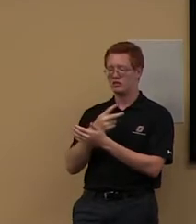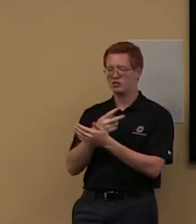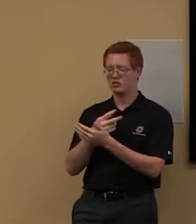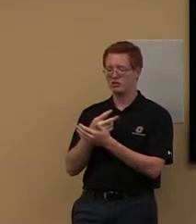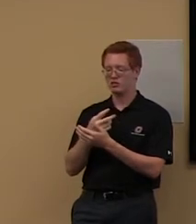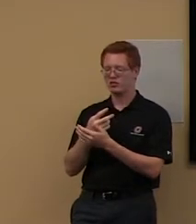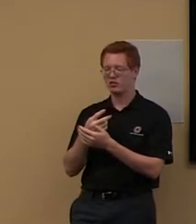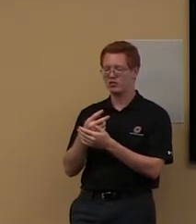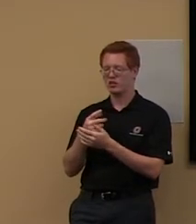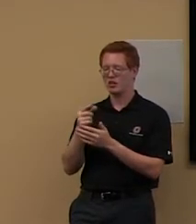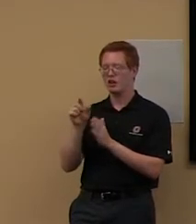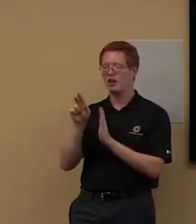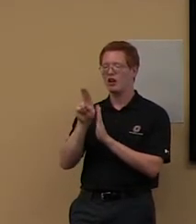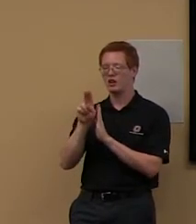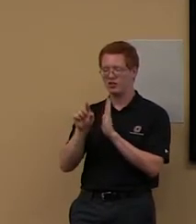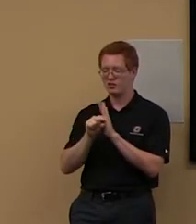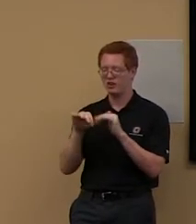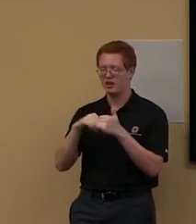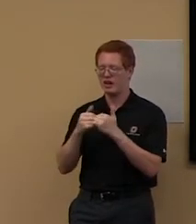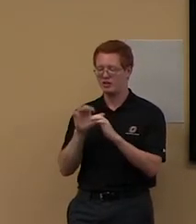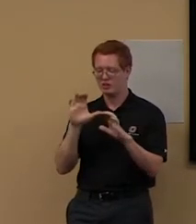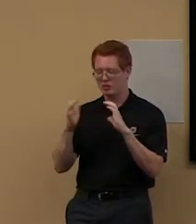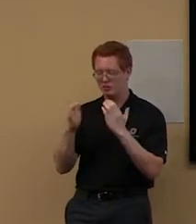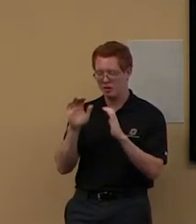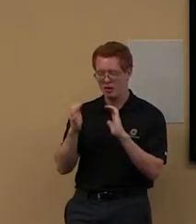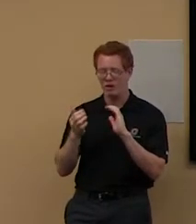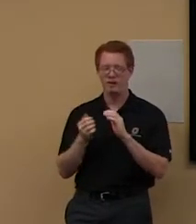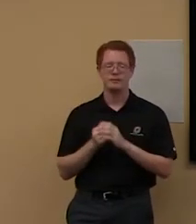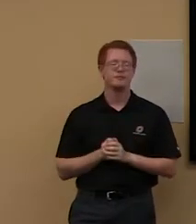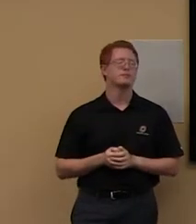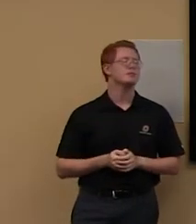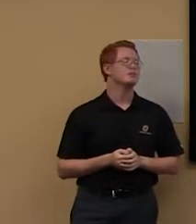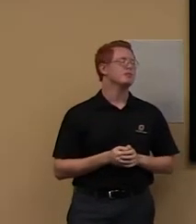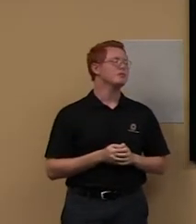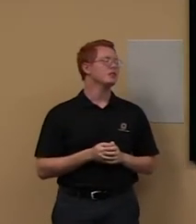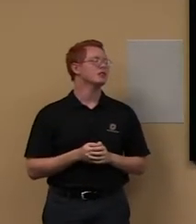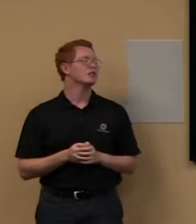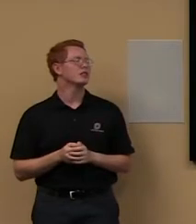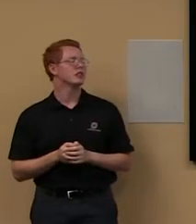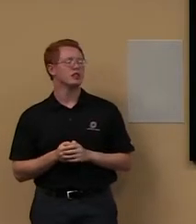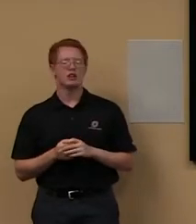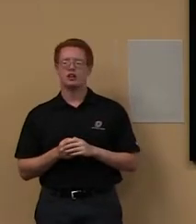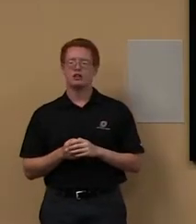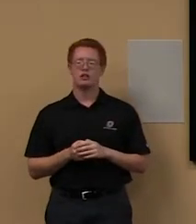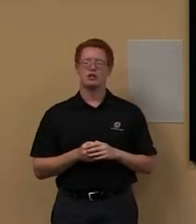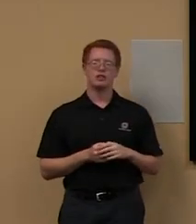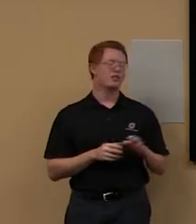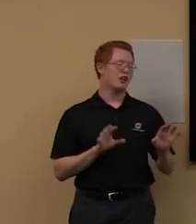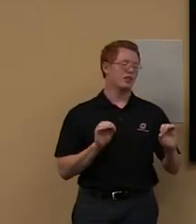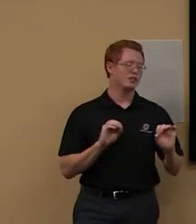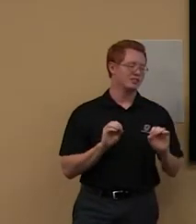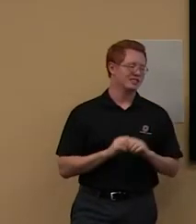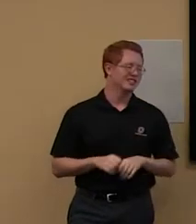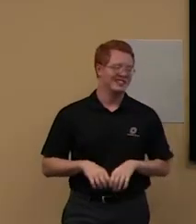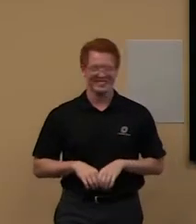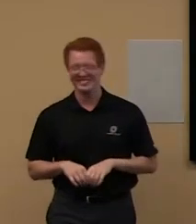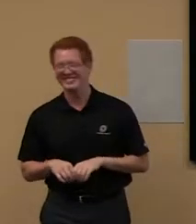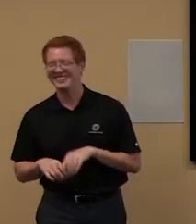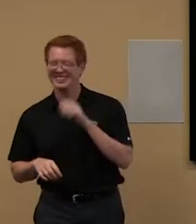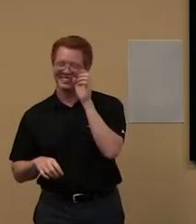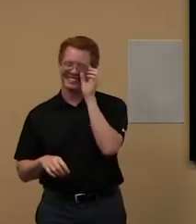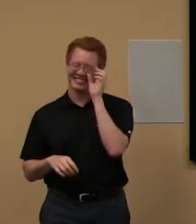200 plus databases, books, and things like that. Um, do you have a question? Okay, fantastic.